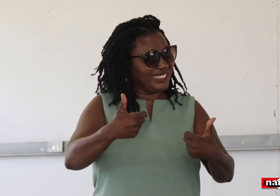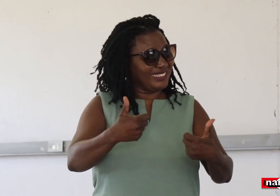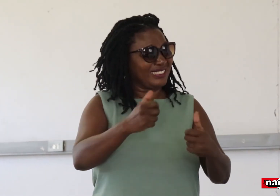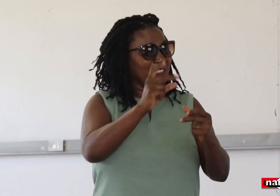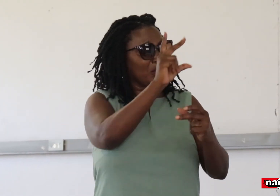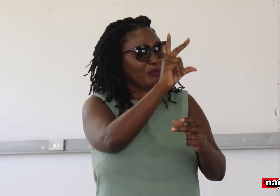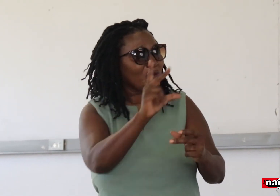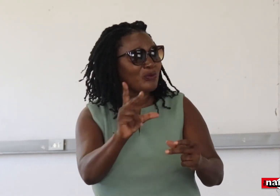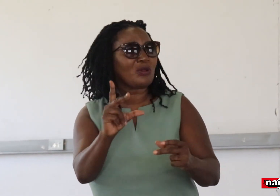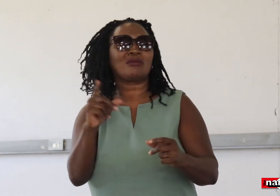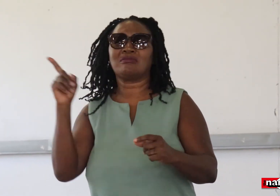Minister of Health.